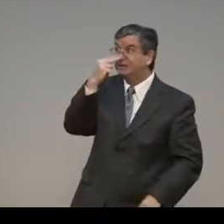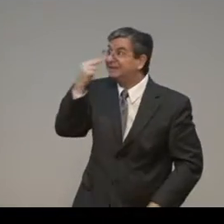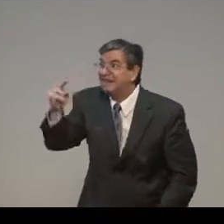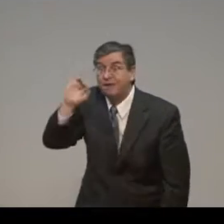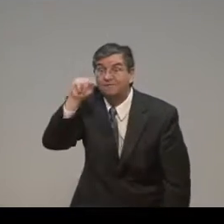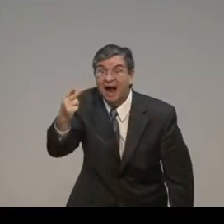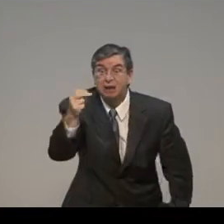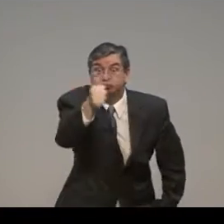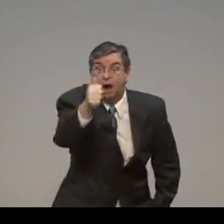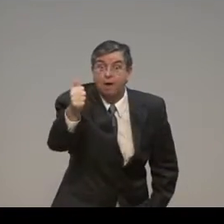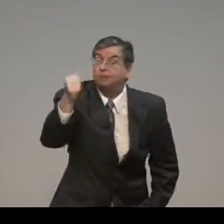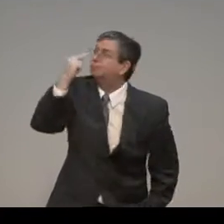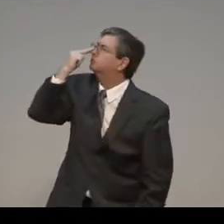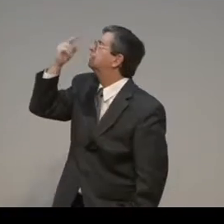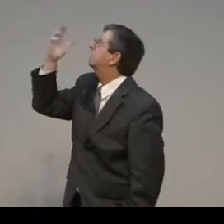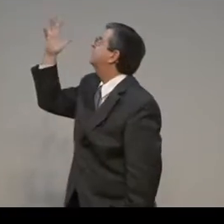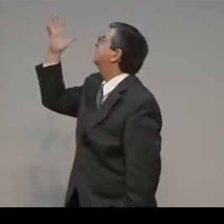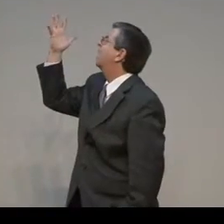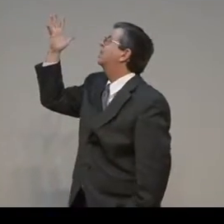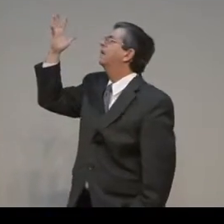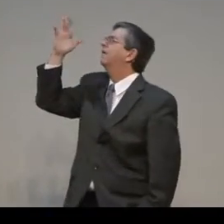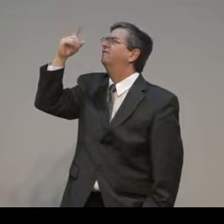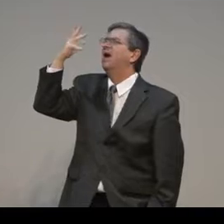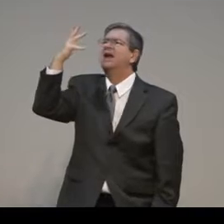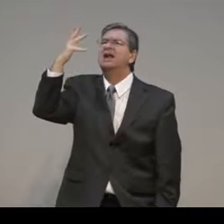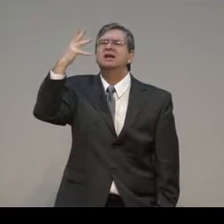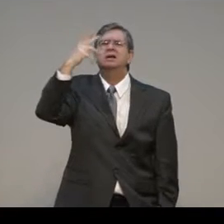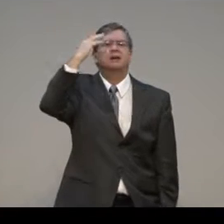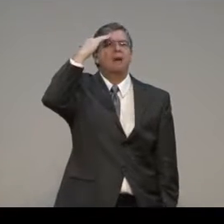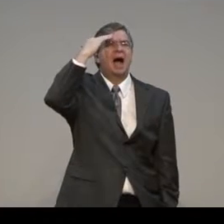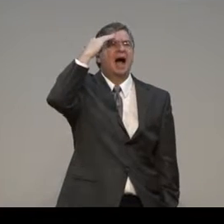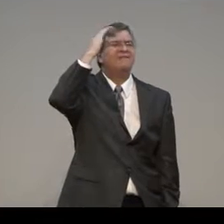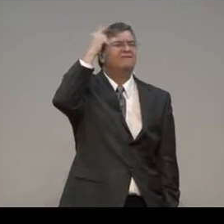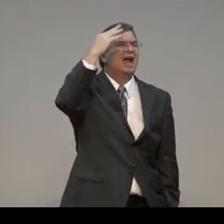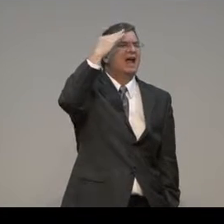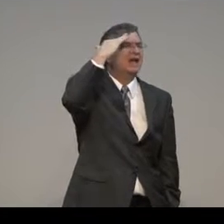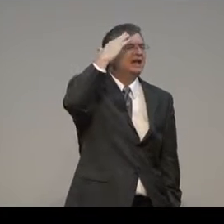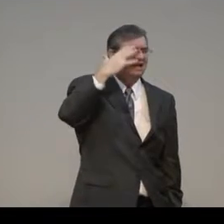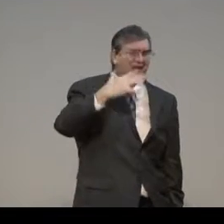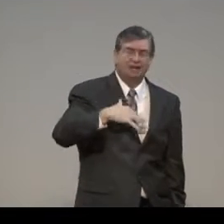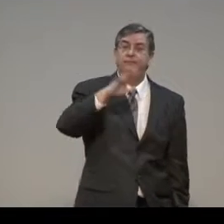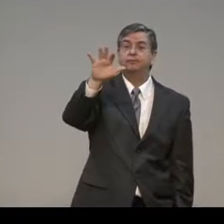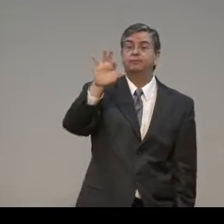Faith. Can you see faith? Can you visually look at it?